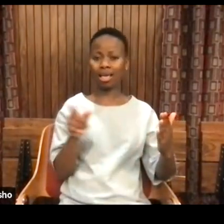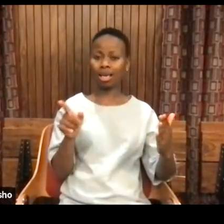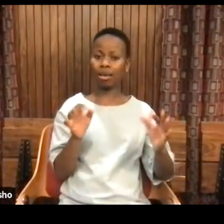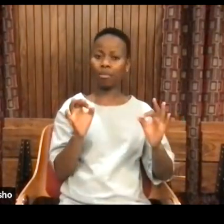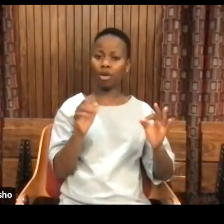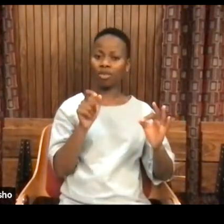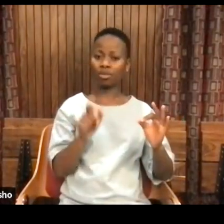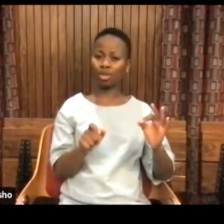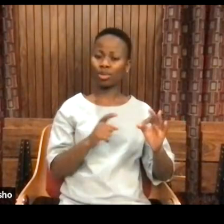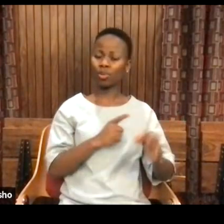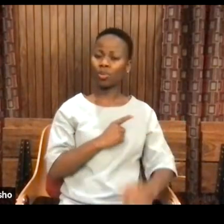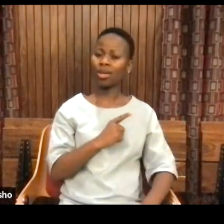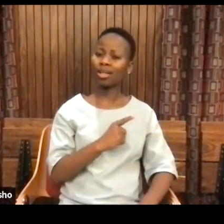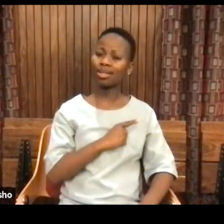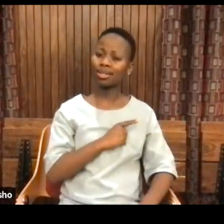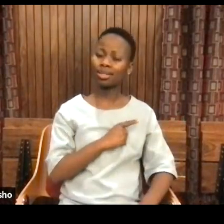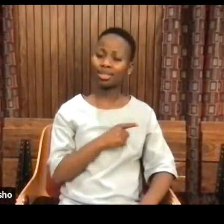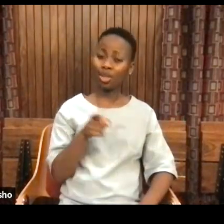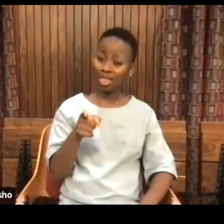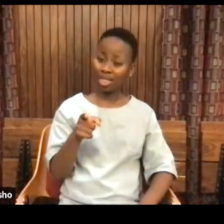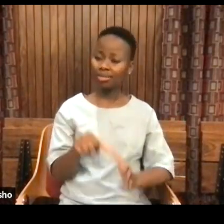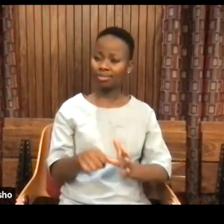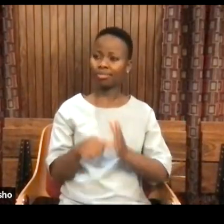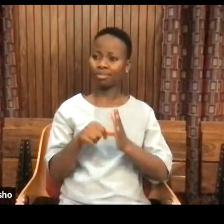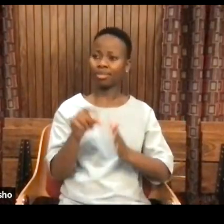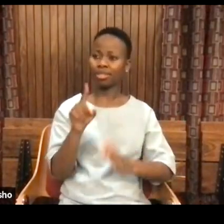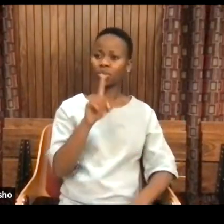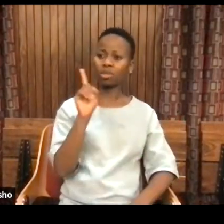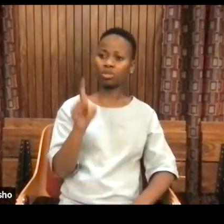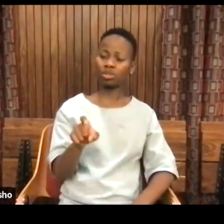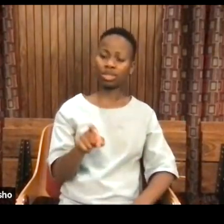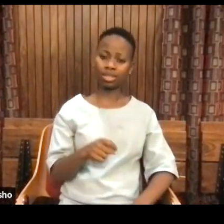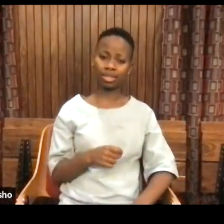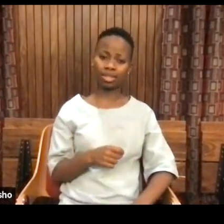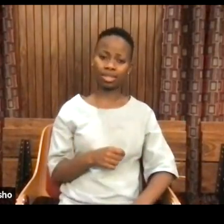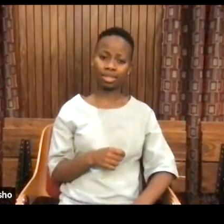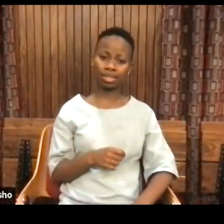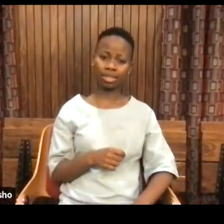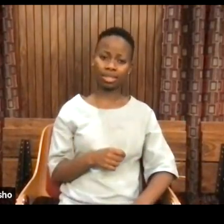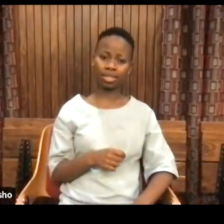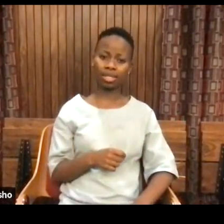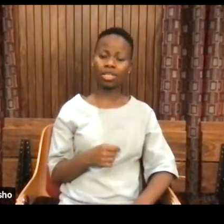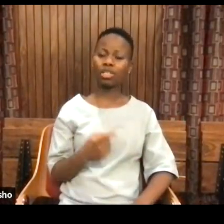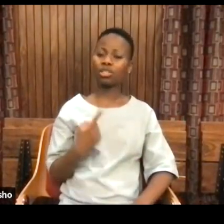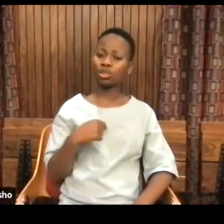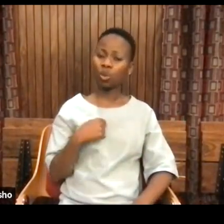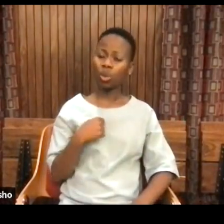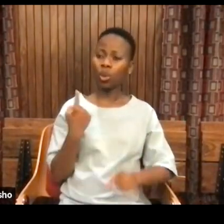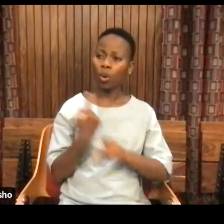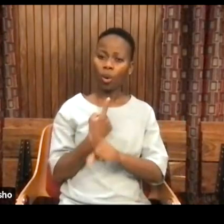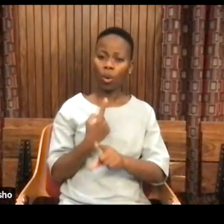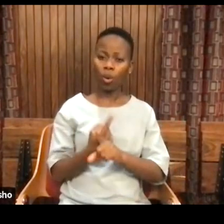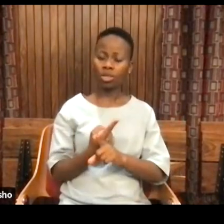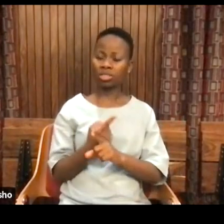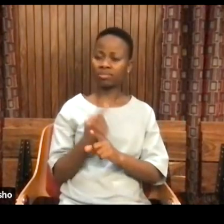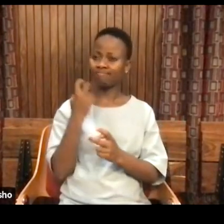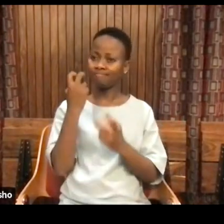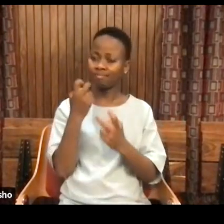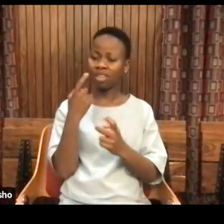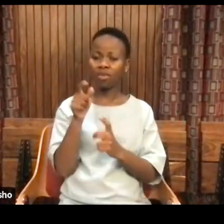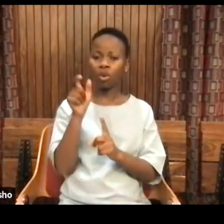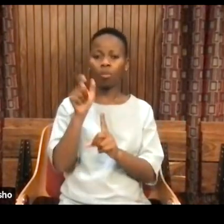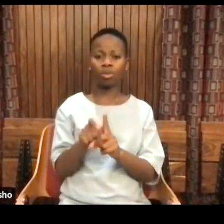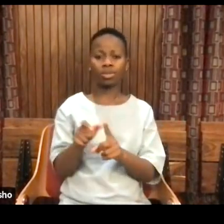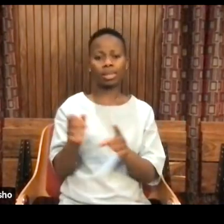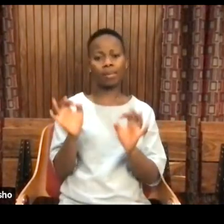And this is a very crucial question. Because, you see, our quest for perfect people, for saints, for